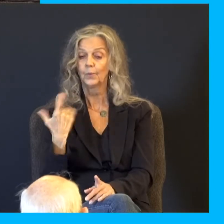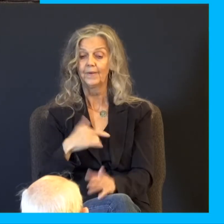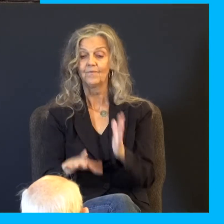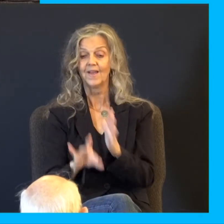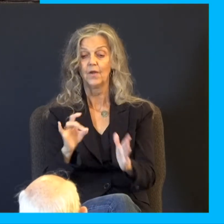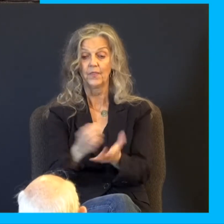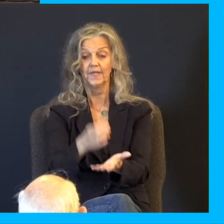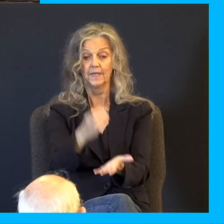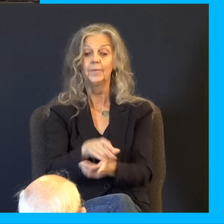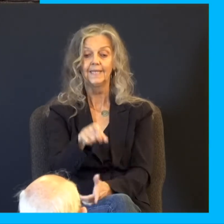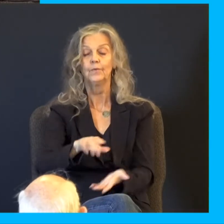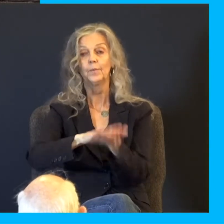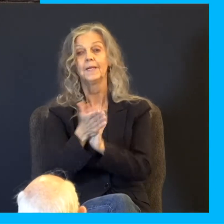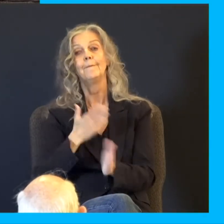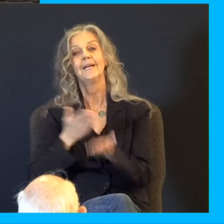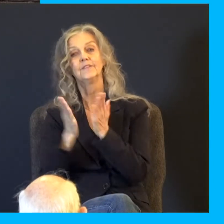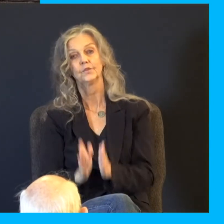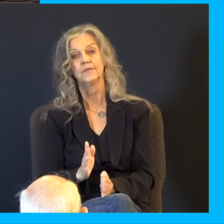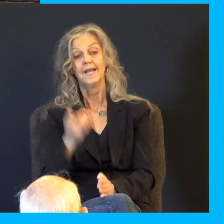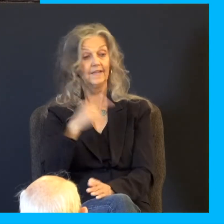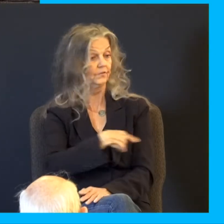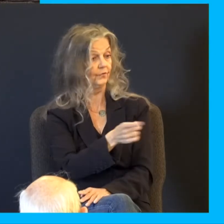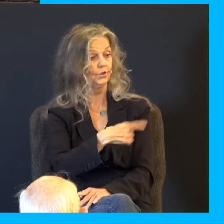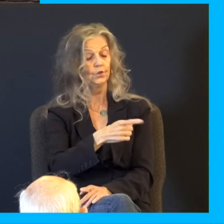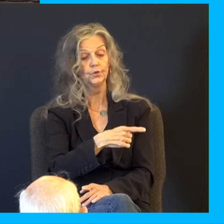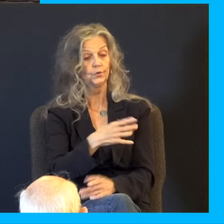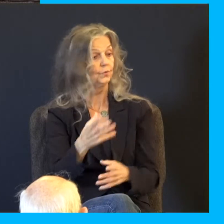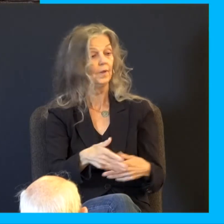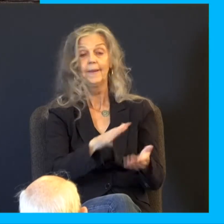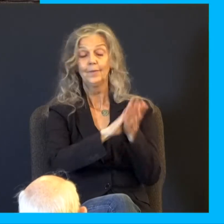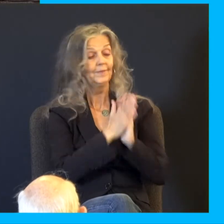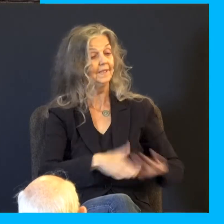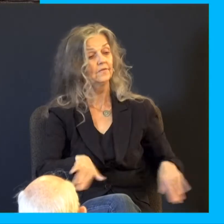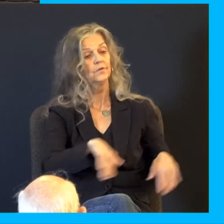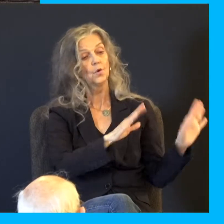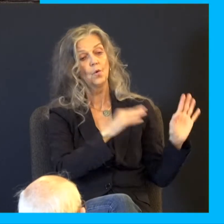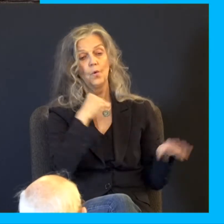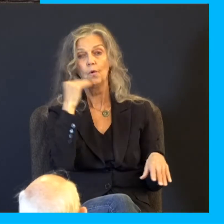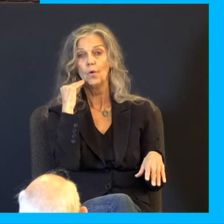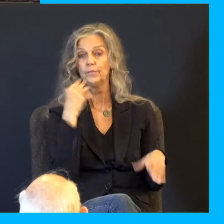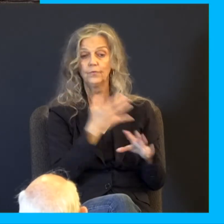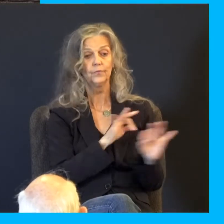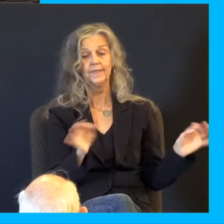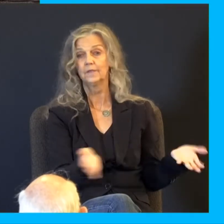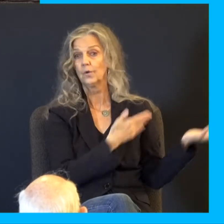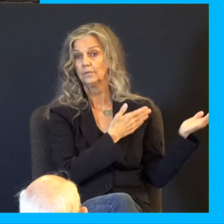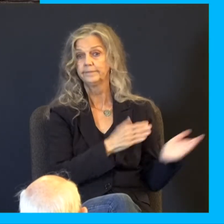shall be my servant. As for you, get you up in peace, go. Go unto your father. You're free to go. My argument's only with him.